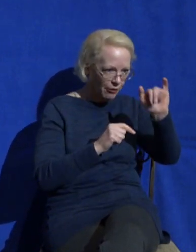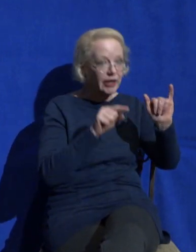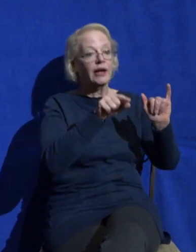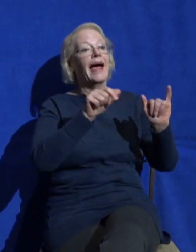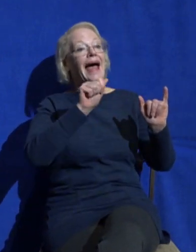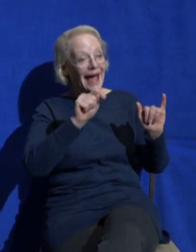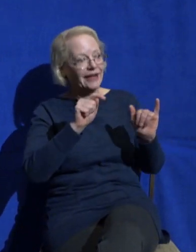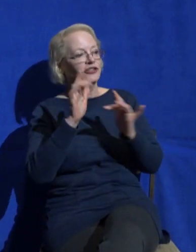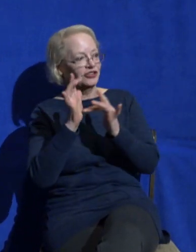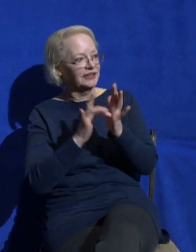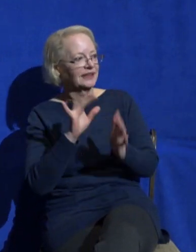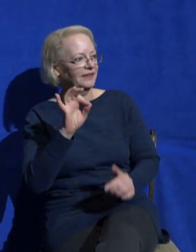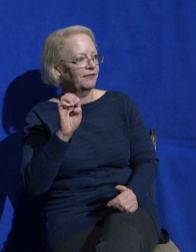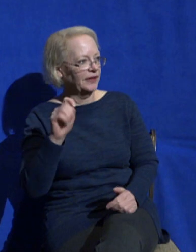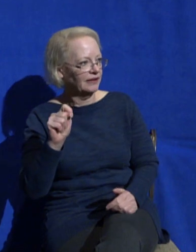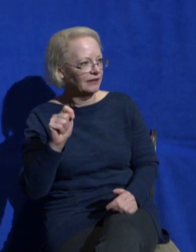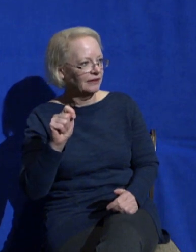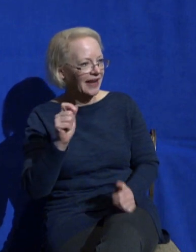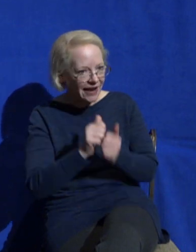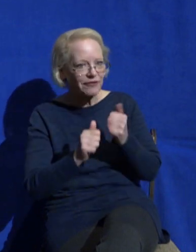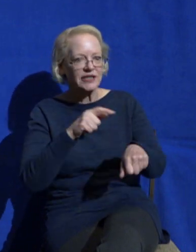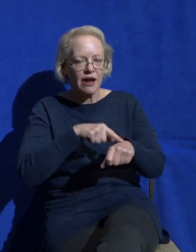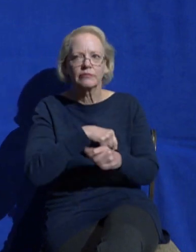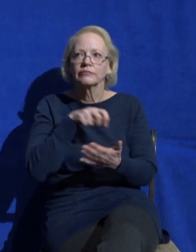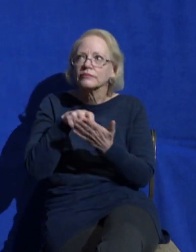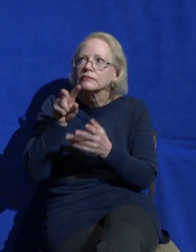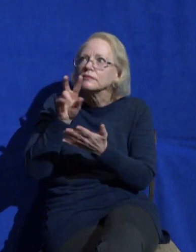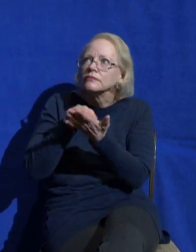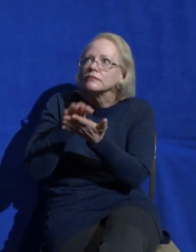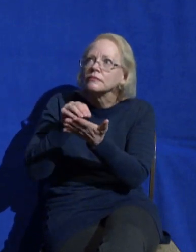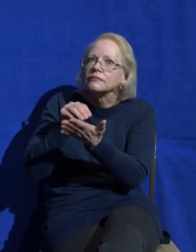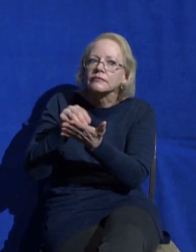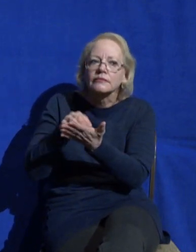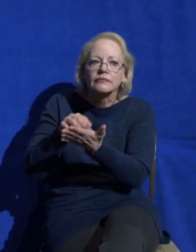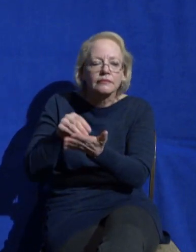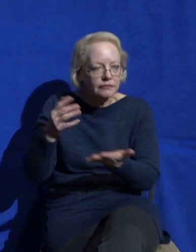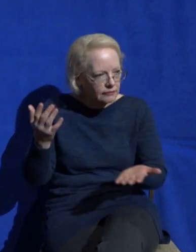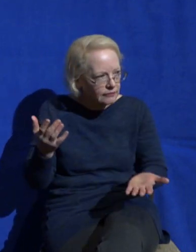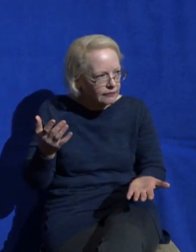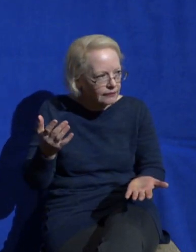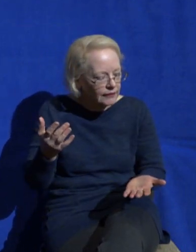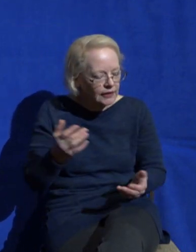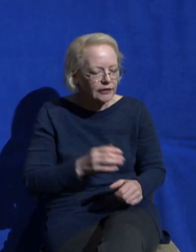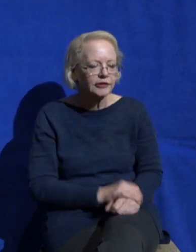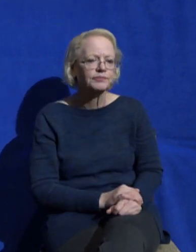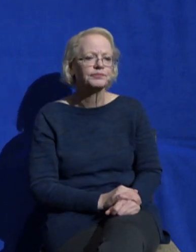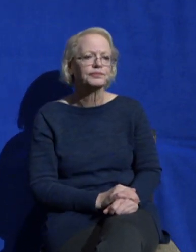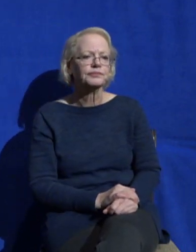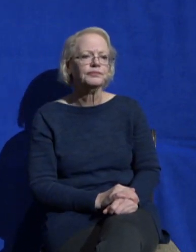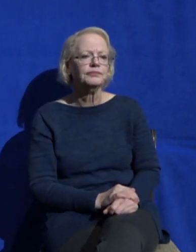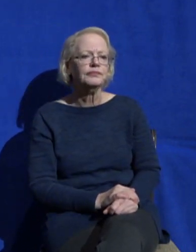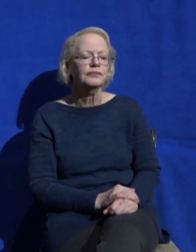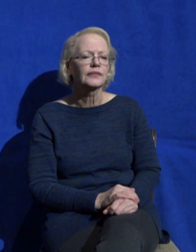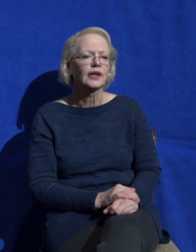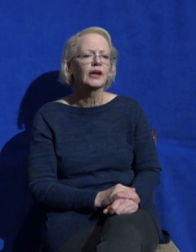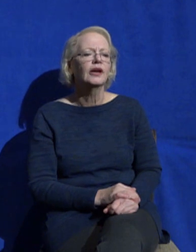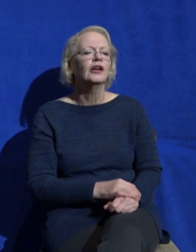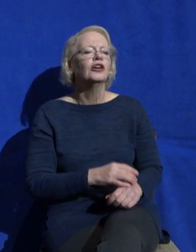reverence, remember she had been saved and rescued out of this just scandalous lifestyle. She anoints